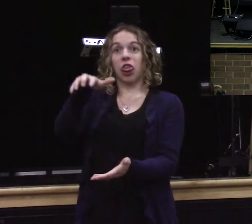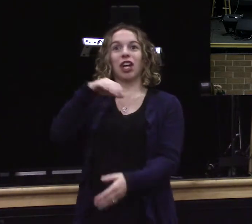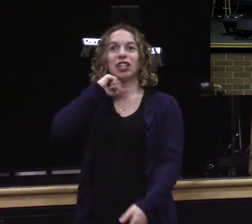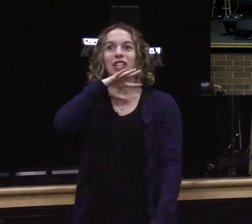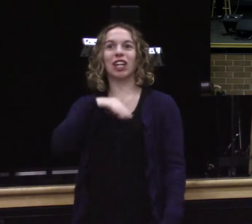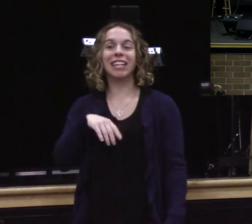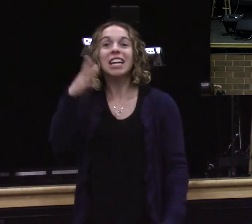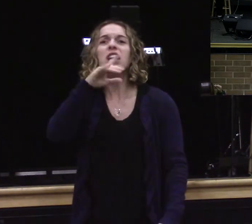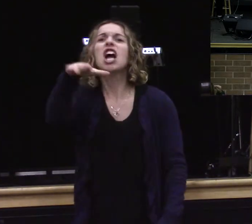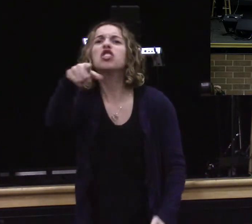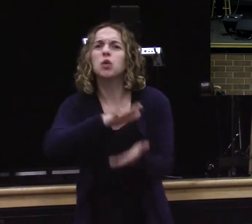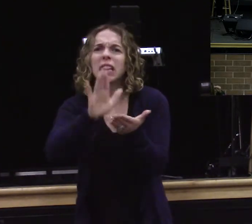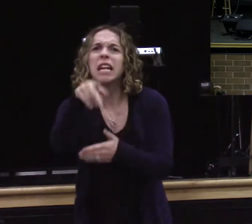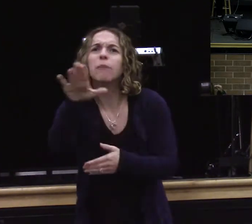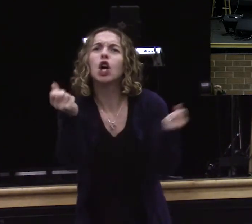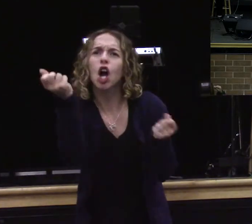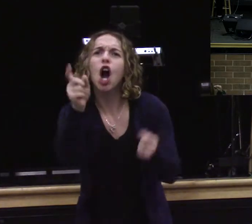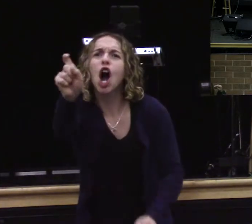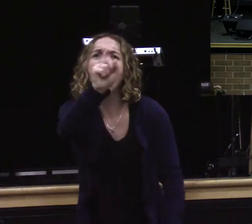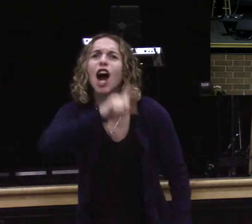I left it for the devil. That will be my answer.